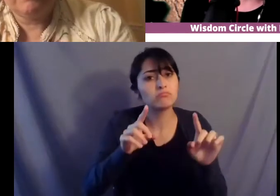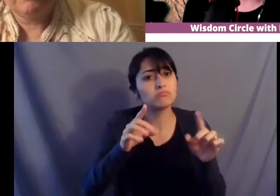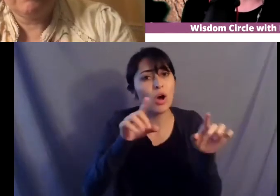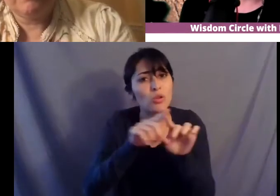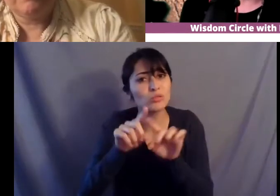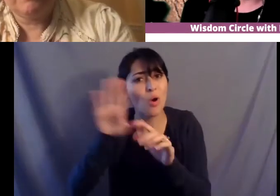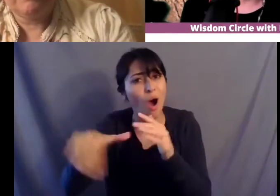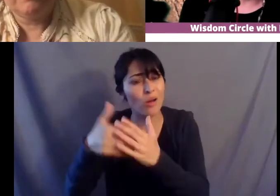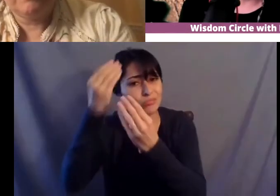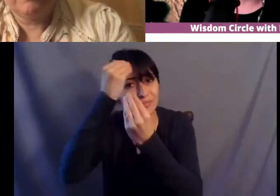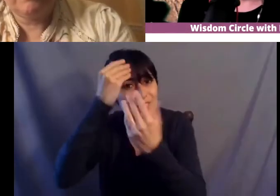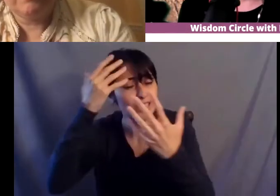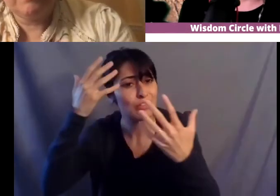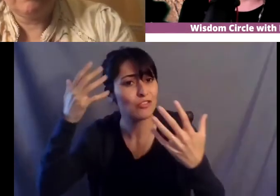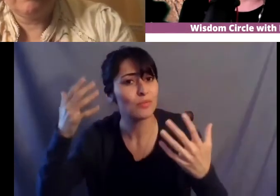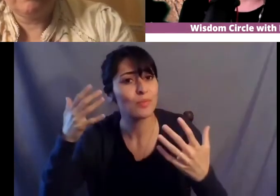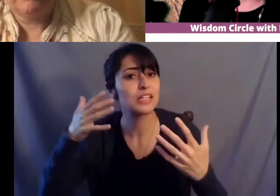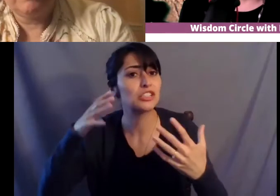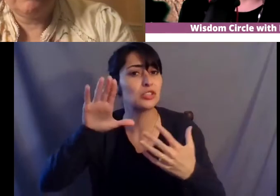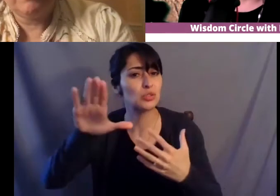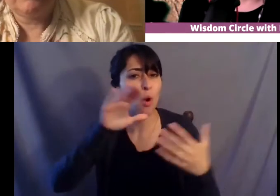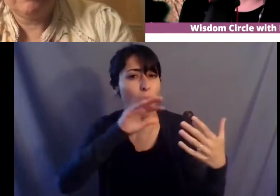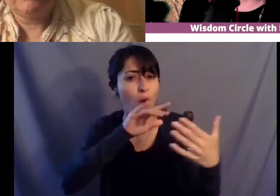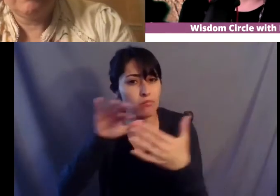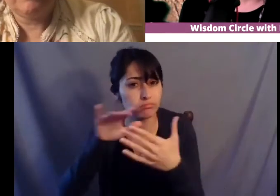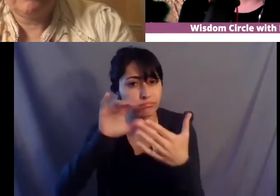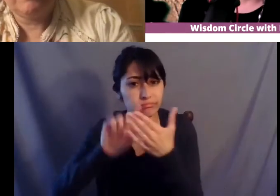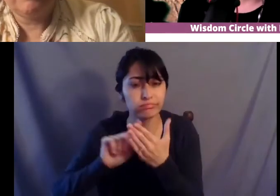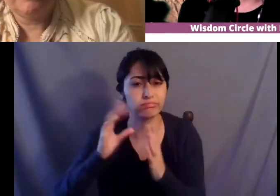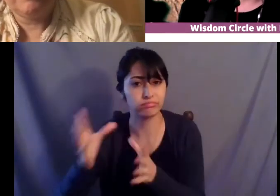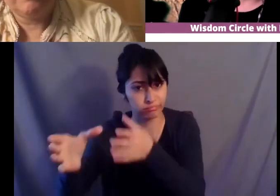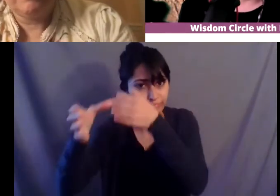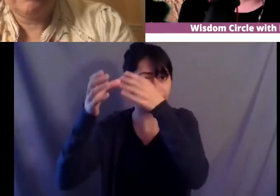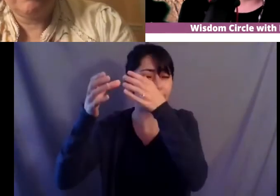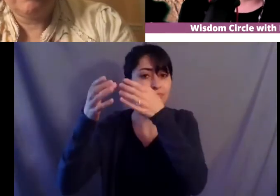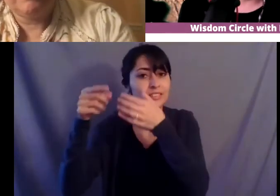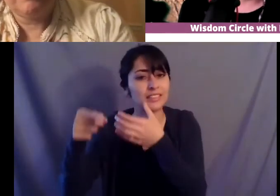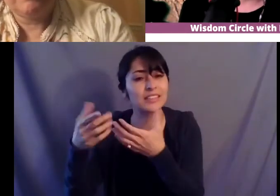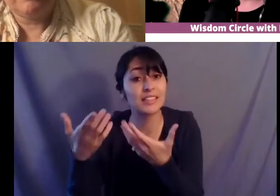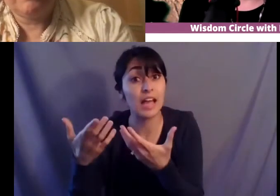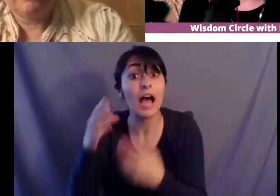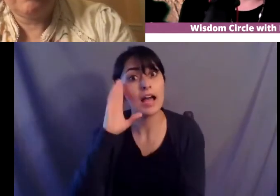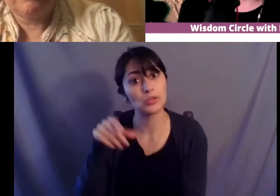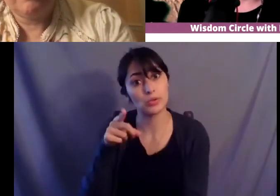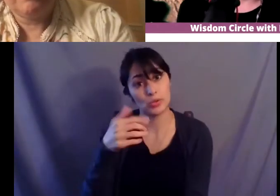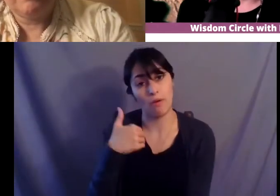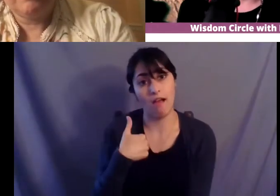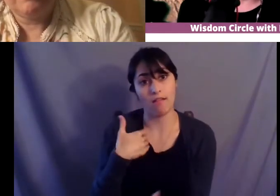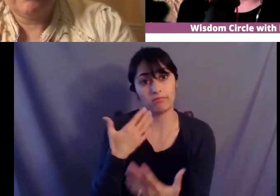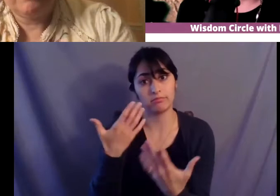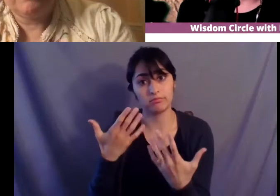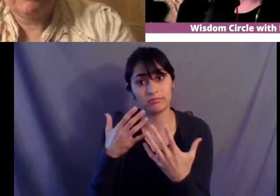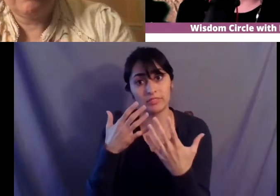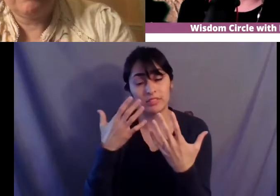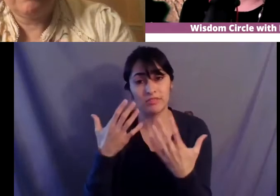information you get from your education research and then of course i know you've got quite extensive context in museums